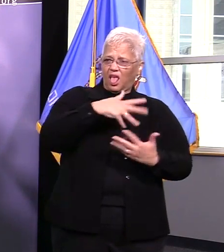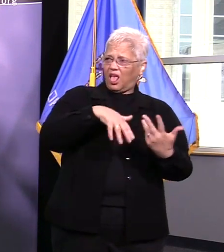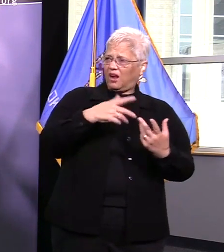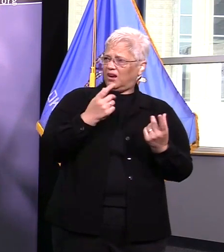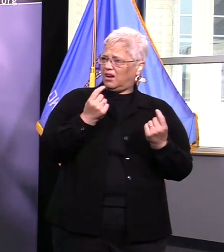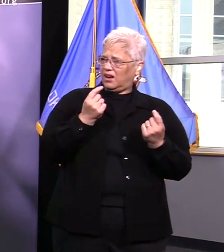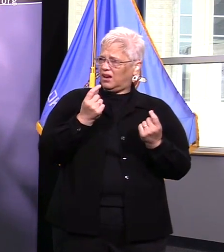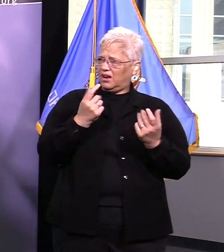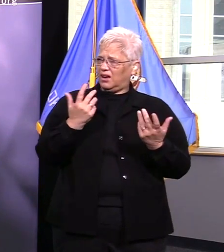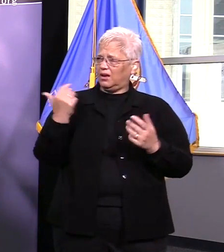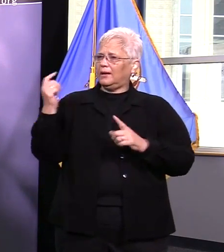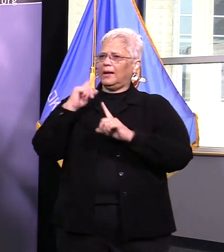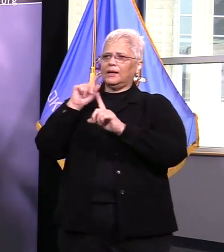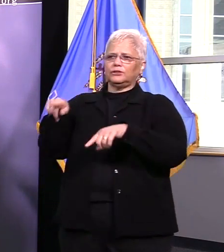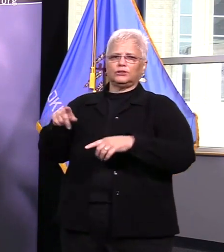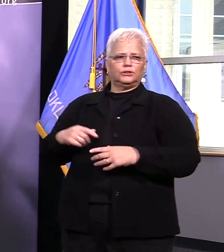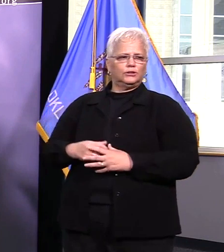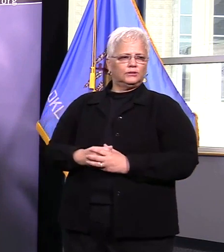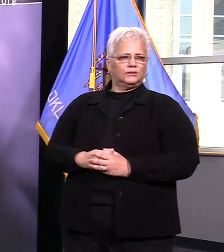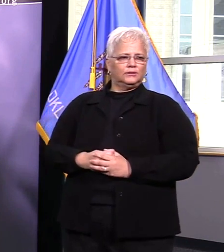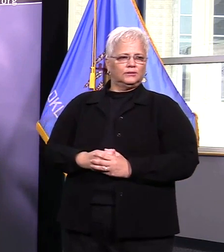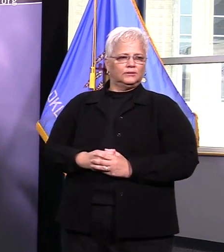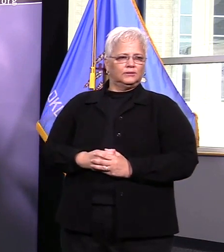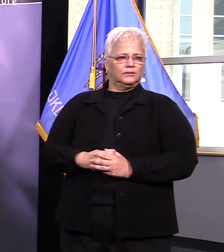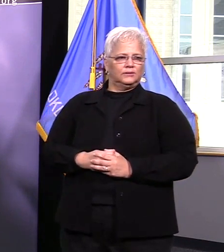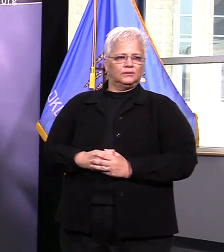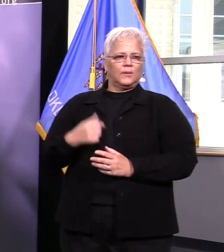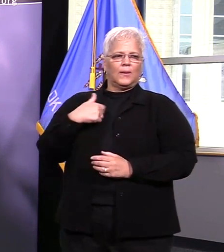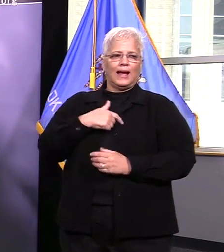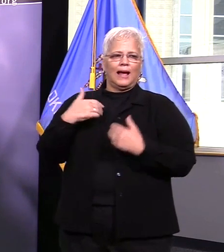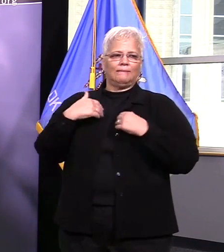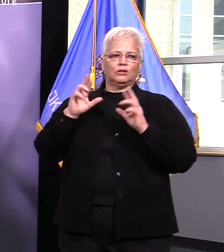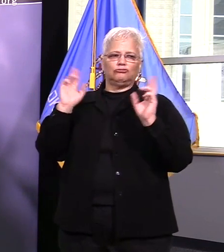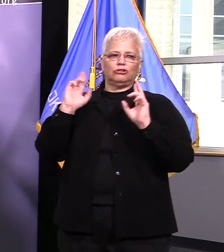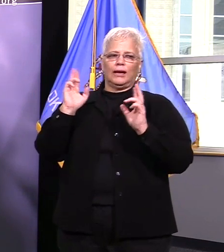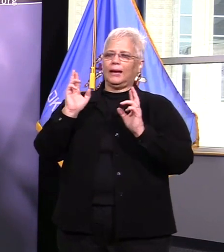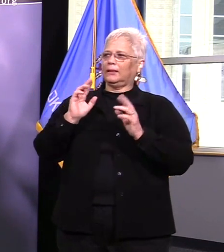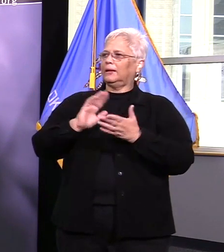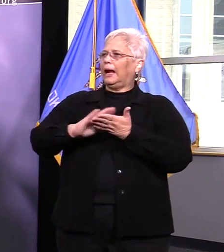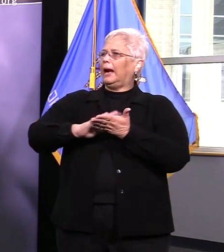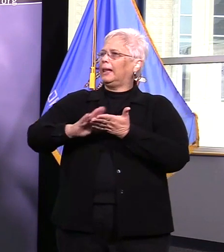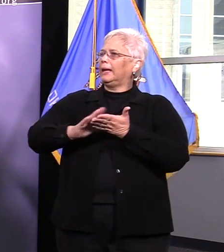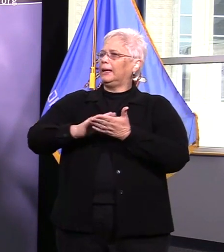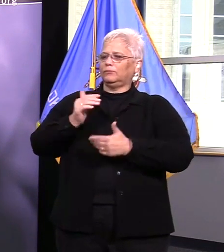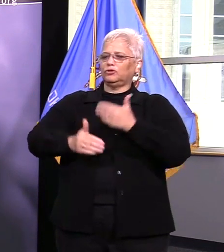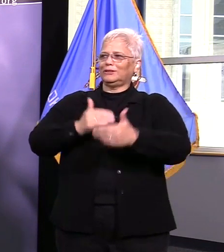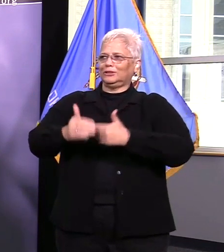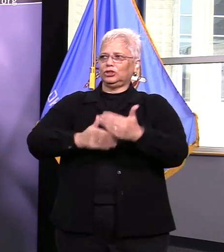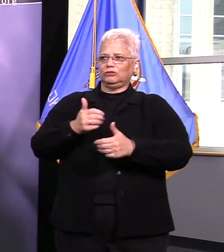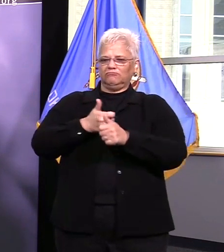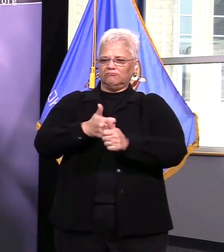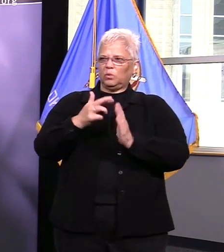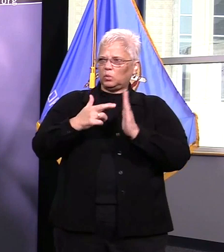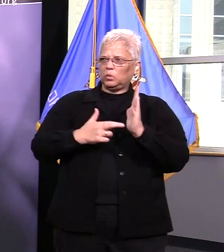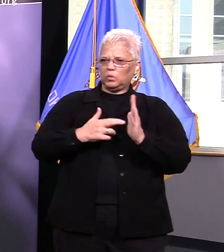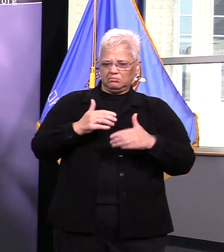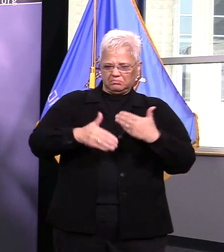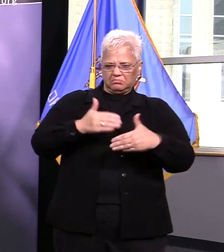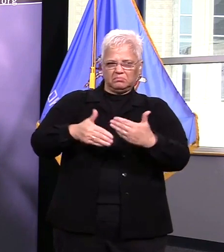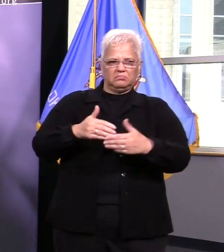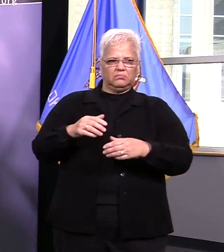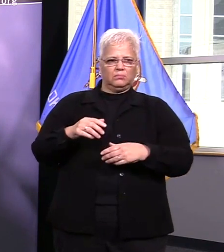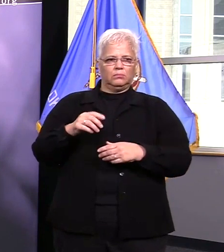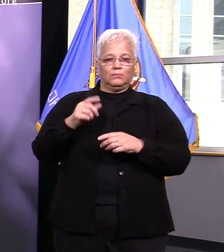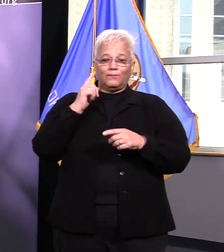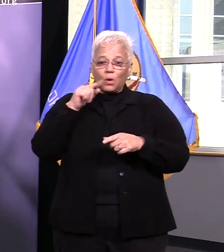process that cleans all of our equipment whether it's the scba or it's the personal protective gear that they have so anything that's disposable is being